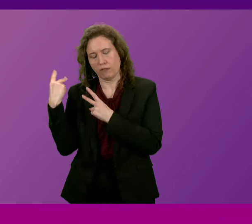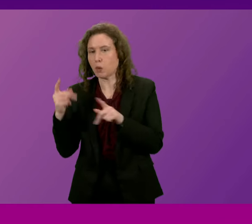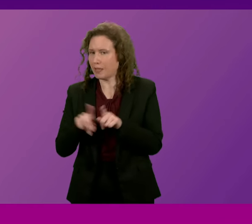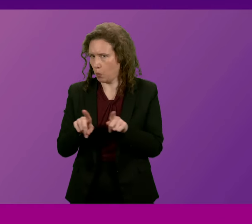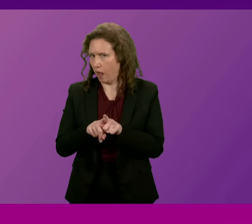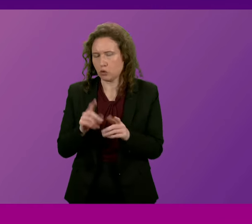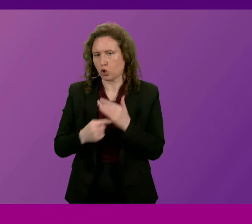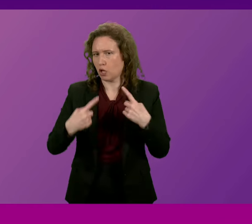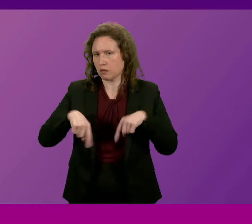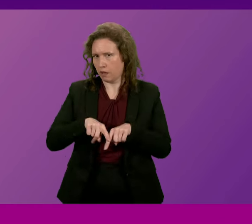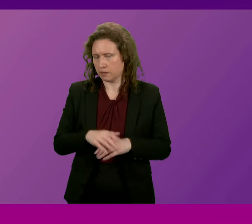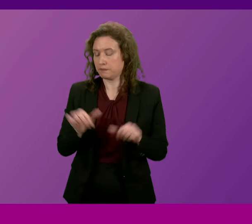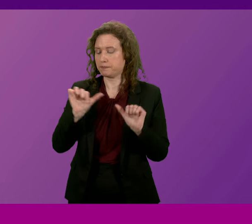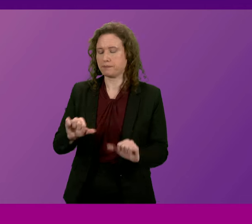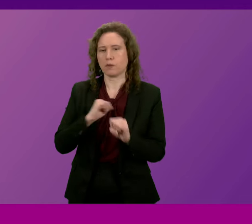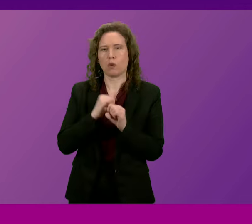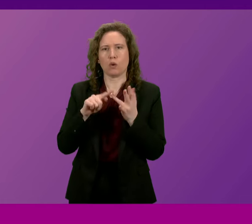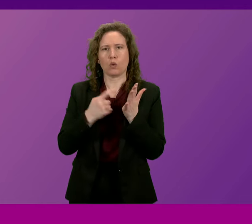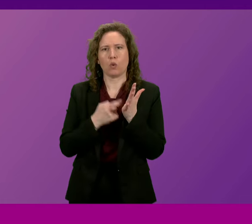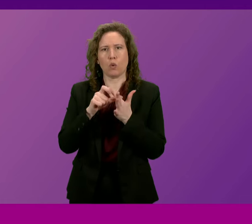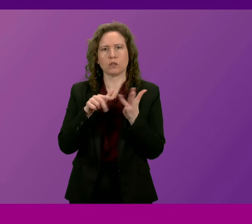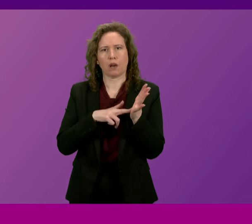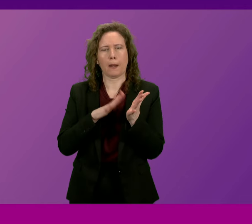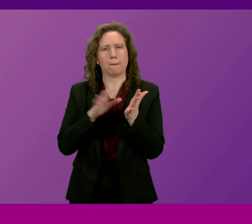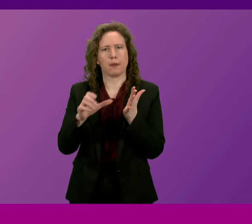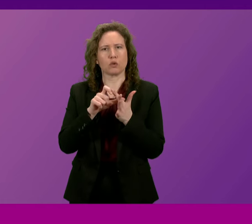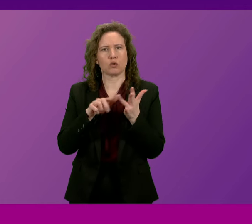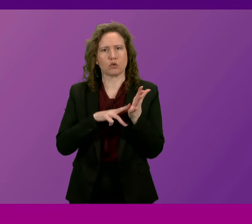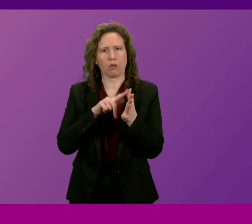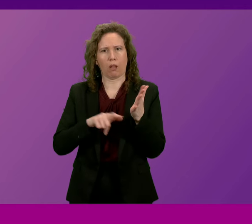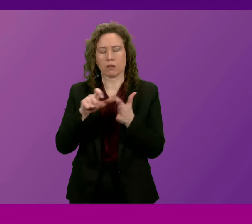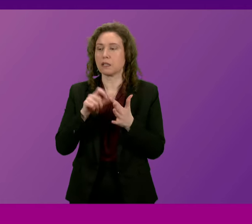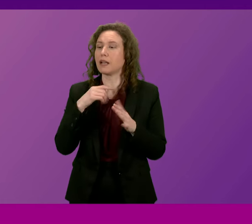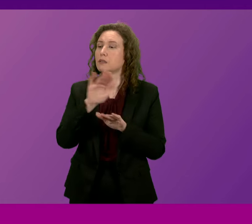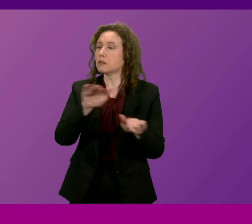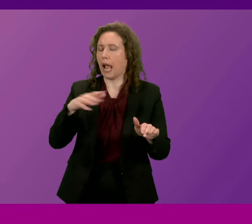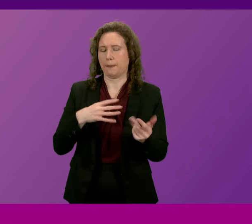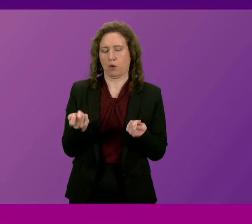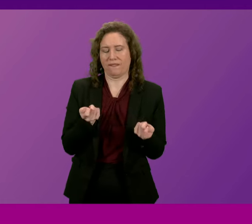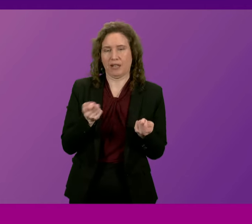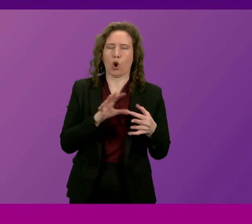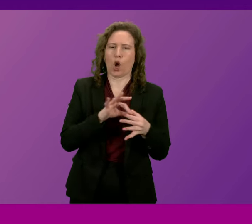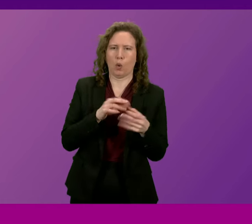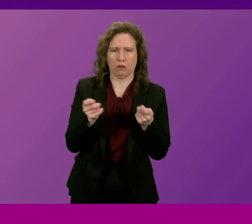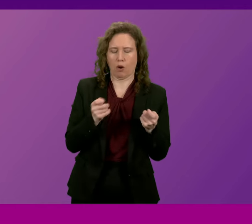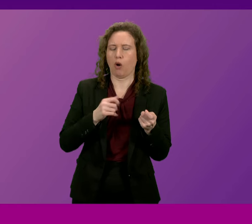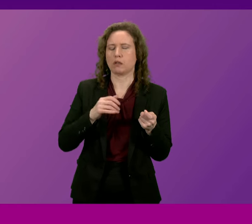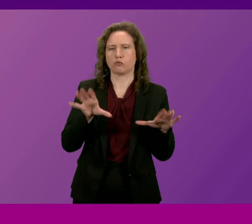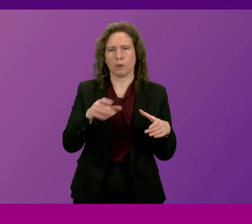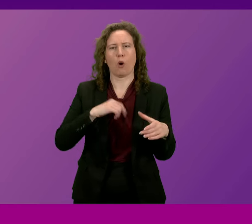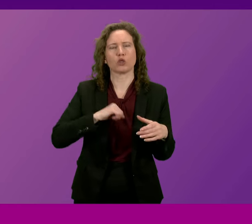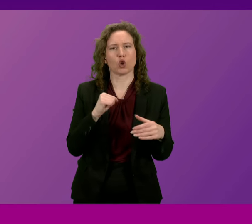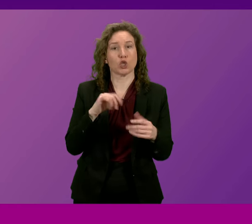Gordon MacDonald. Thank you, Presiding Officer. Now, mind the Chamber that I'm the co-convener of the cross-party group on Scotch whisky.